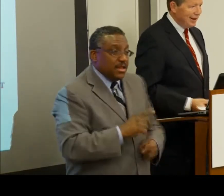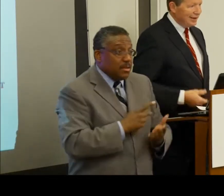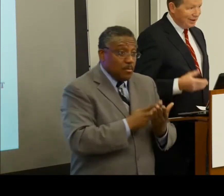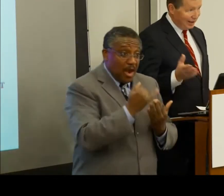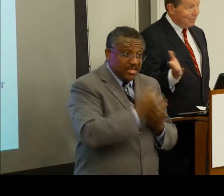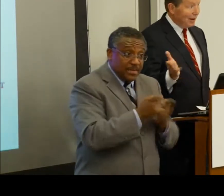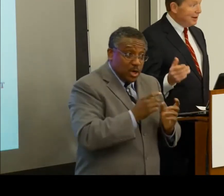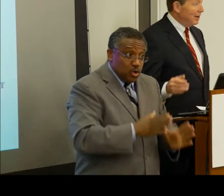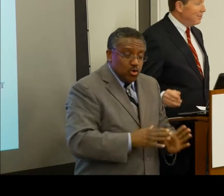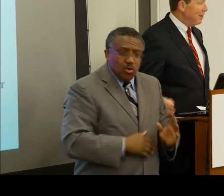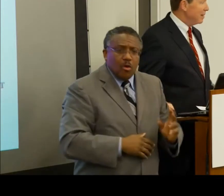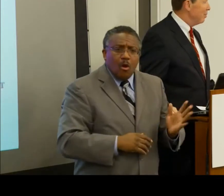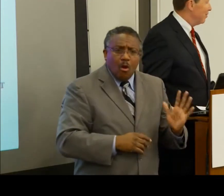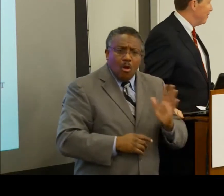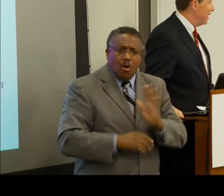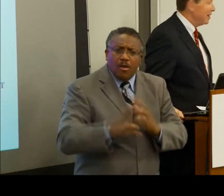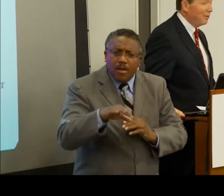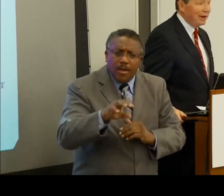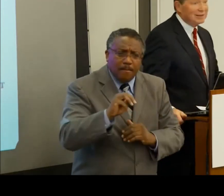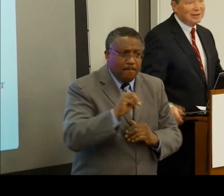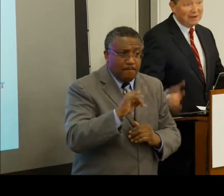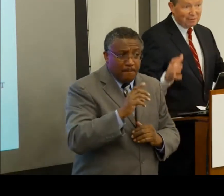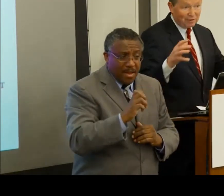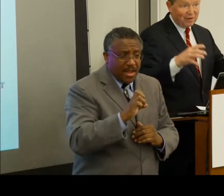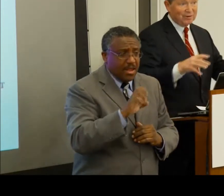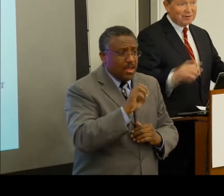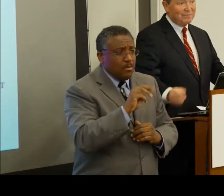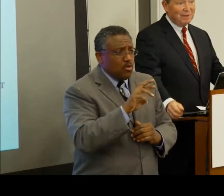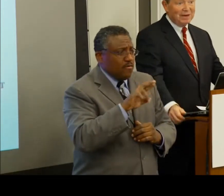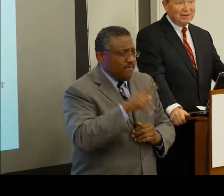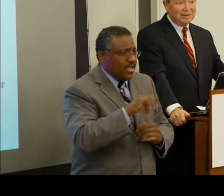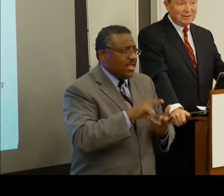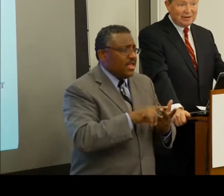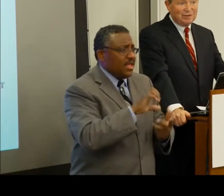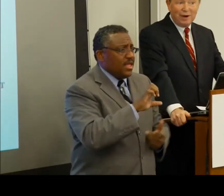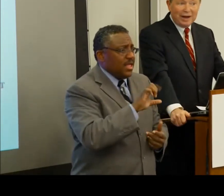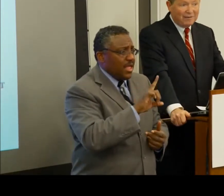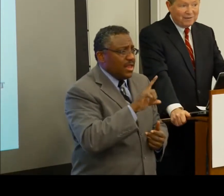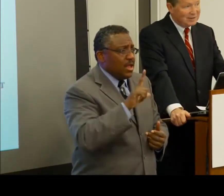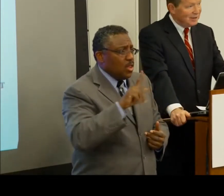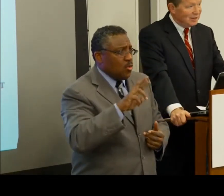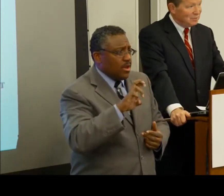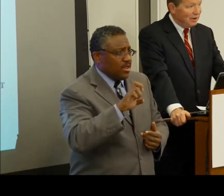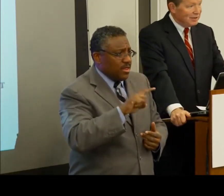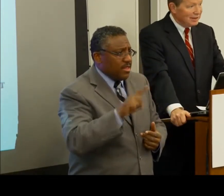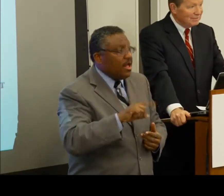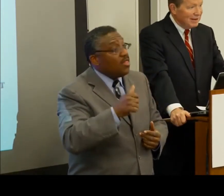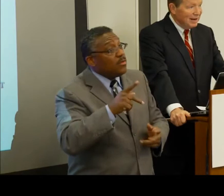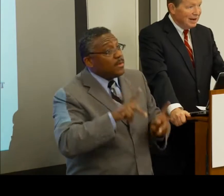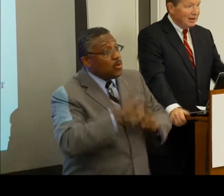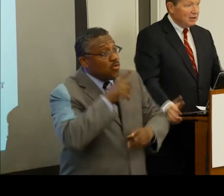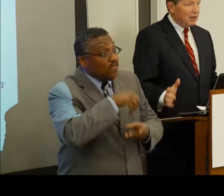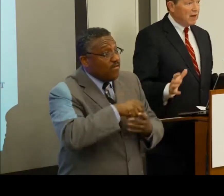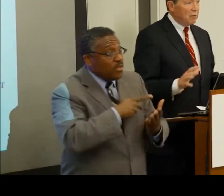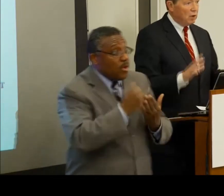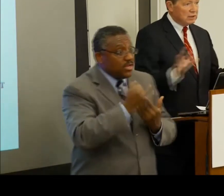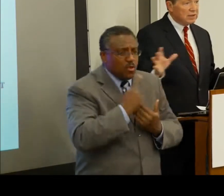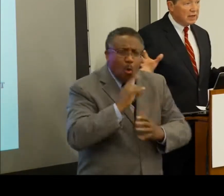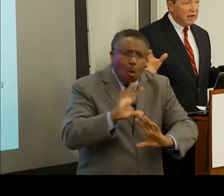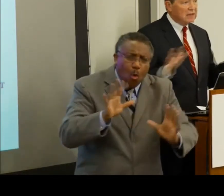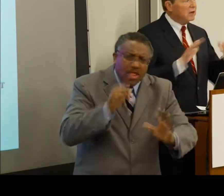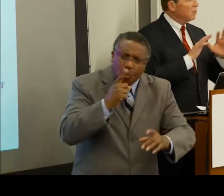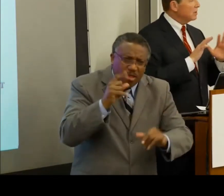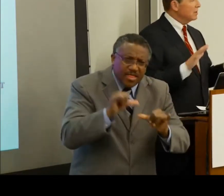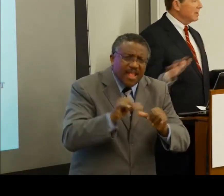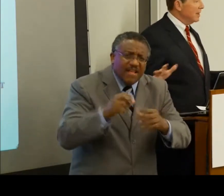led by Mike Murphy, Ed Lorenz, and a number of others have made such great efforts into this project that that